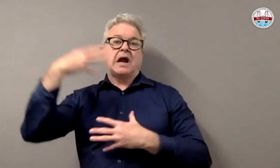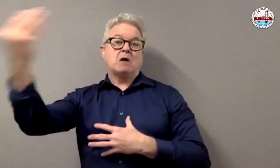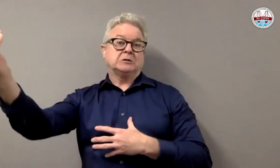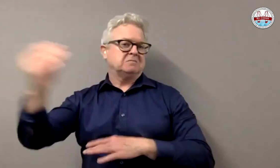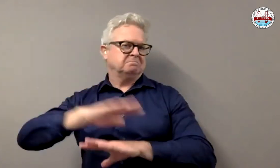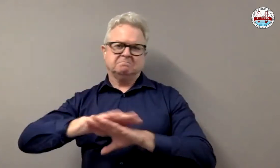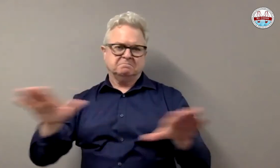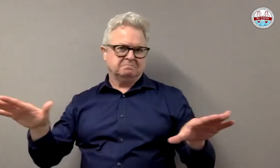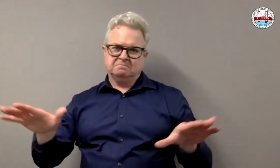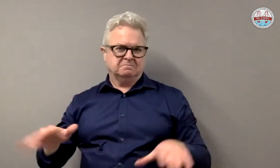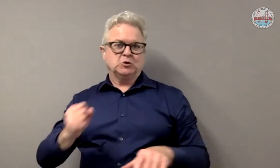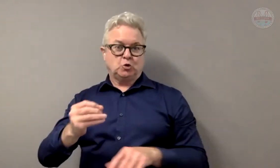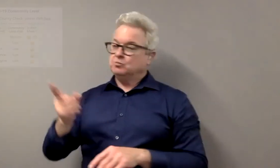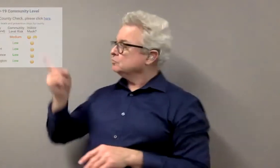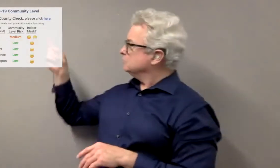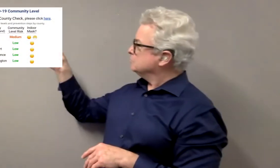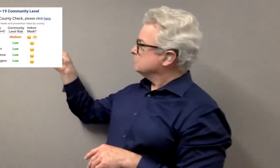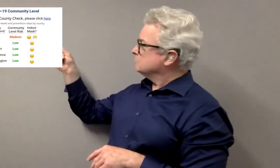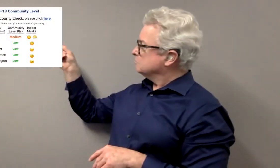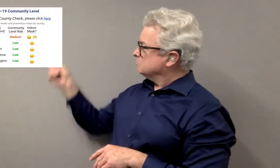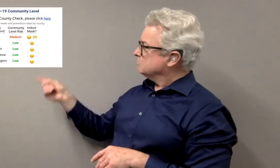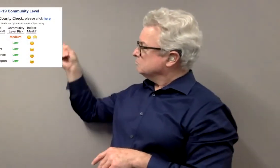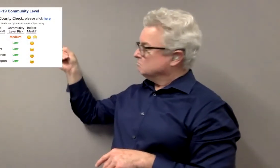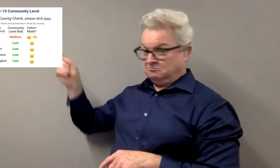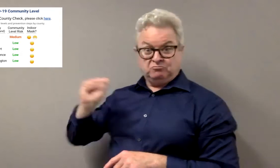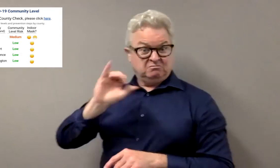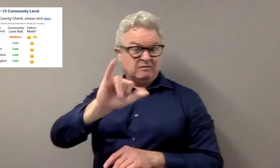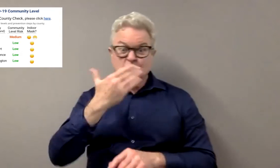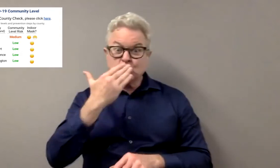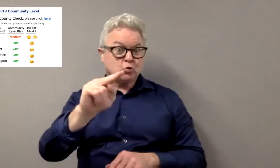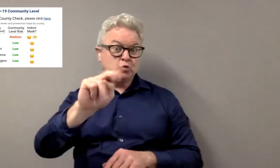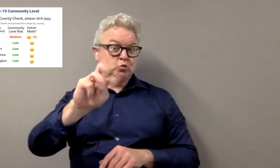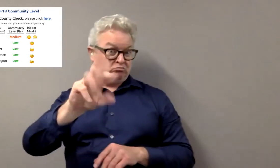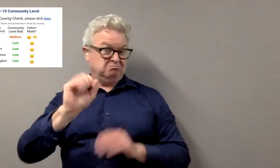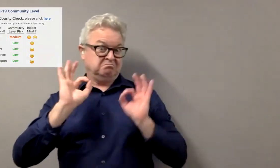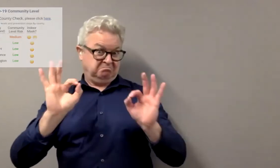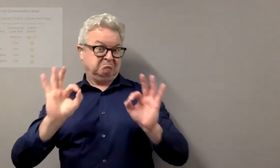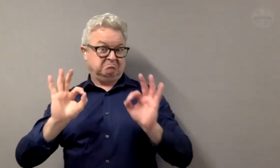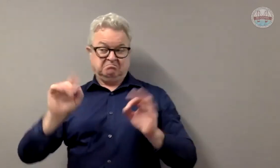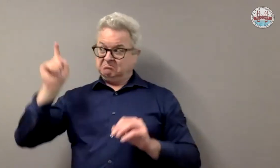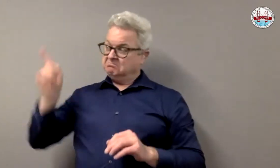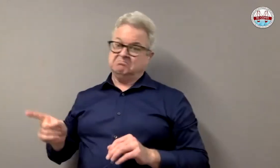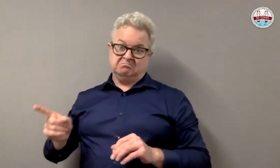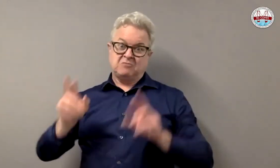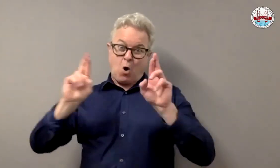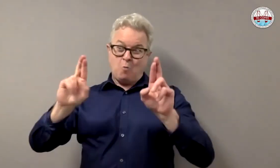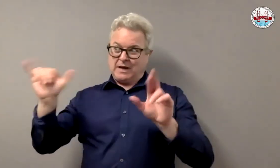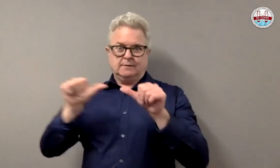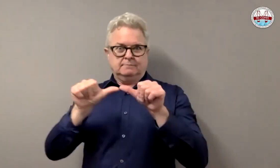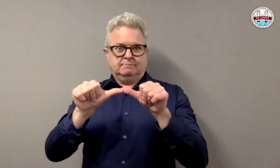know, I myself would prefer to wear a mask. But if you're outdoors, you don't need to wear a mask. Okay. So this is good news. All right.